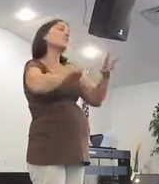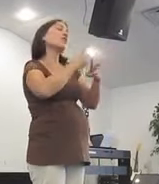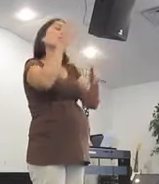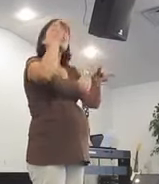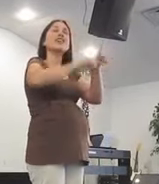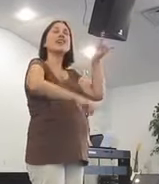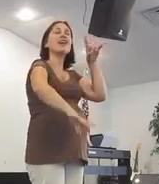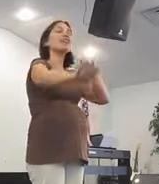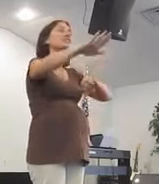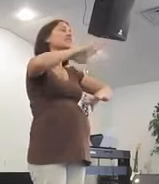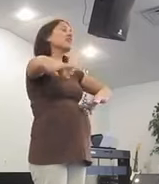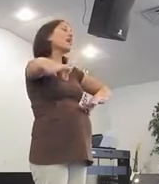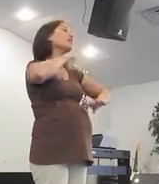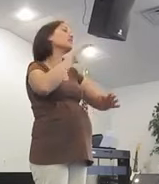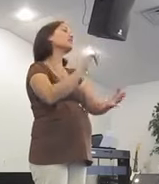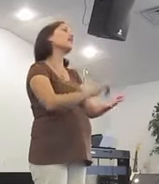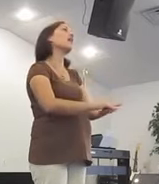world can't satisfy